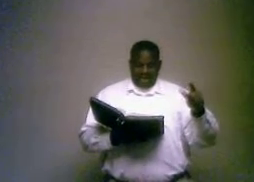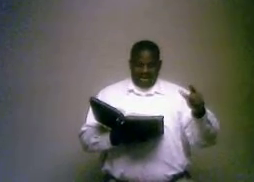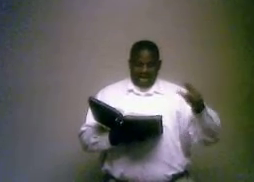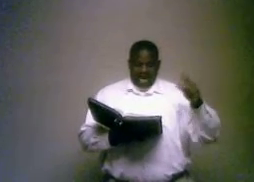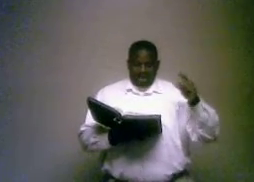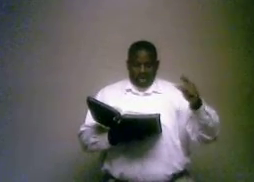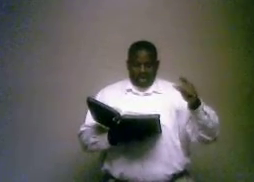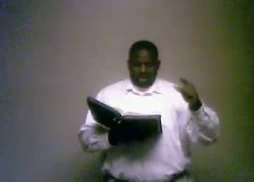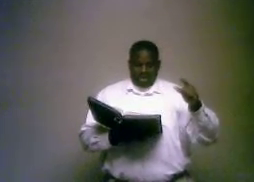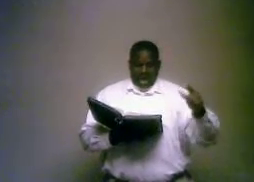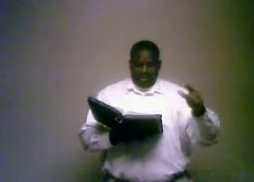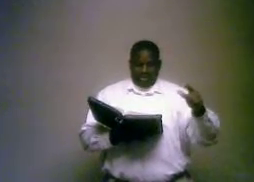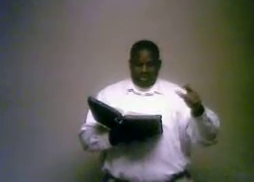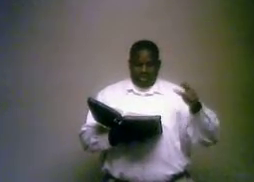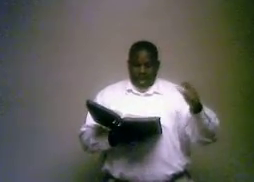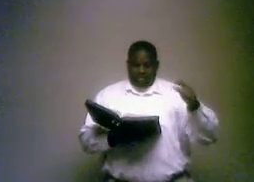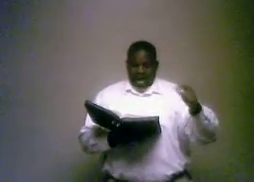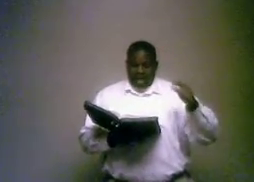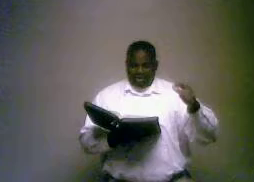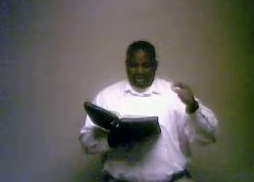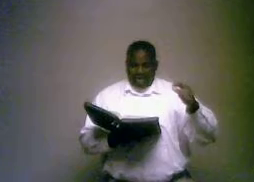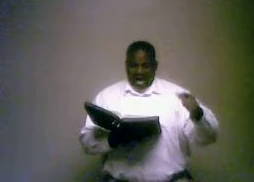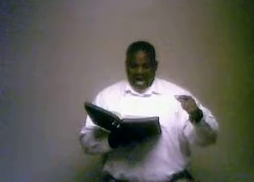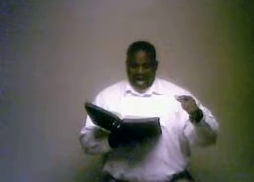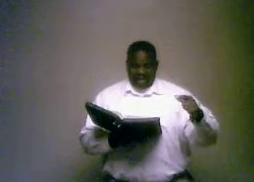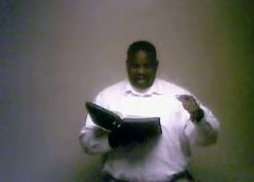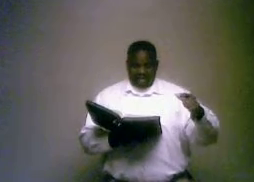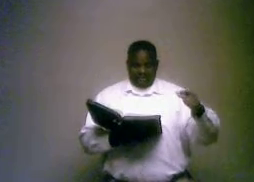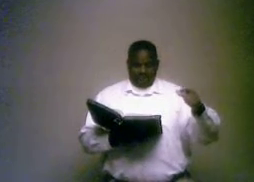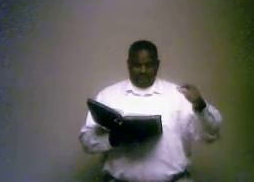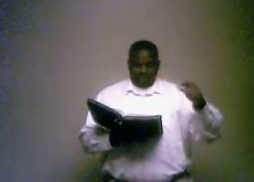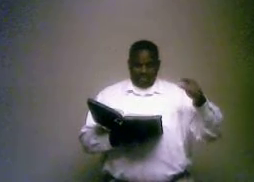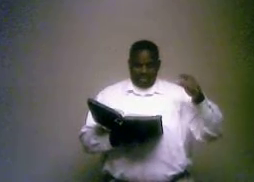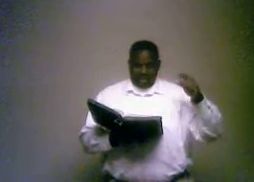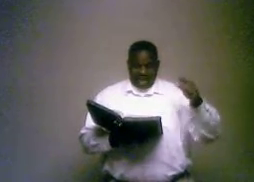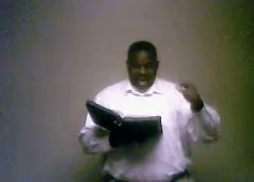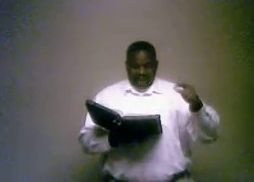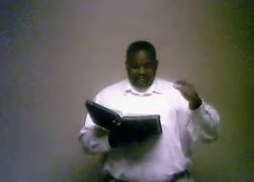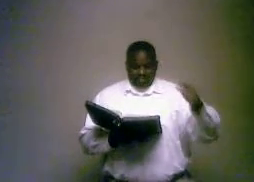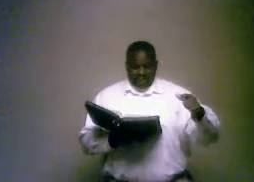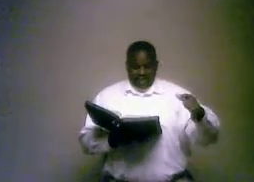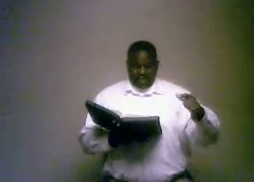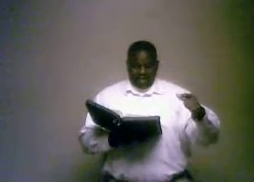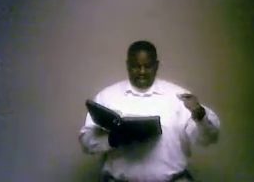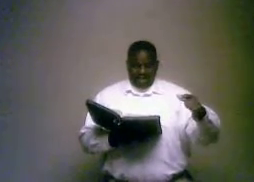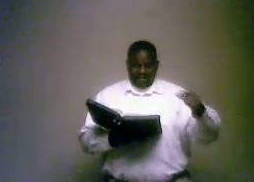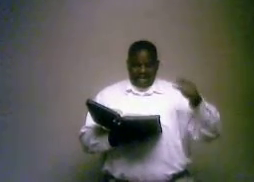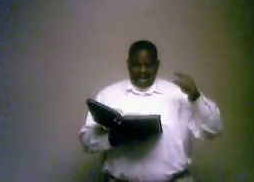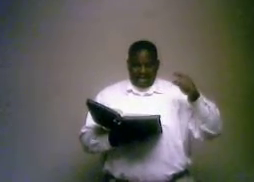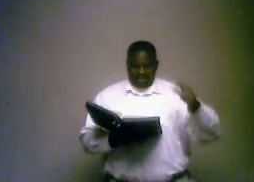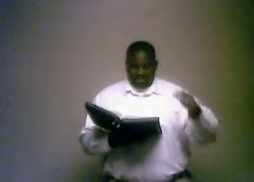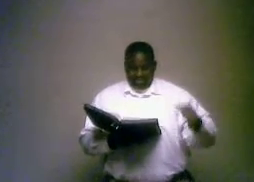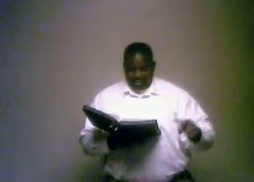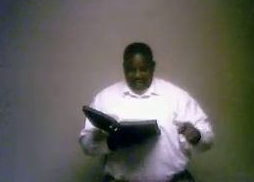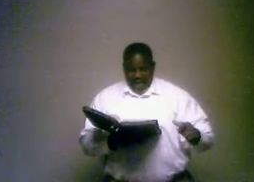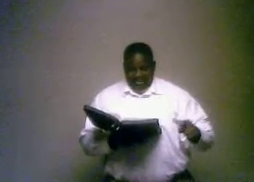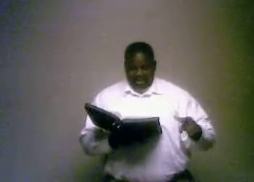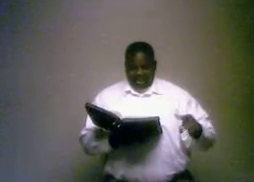there will come women, one mightier than I. After me, that latches of